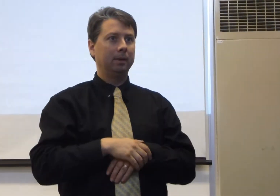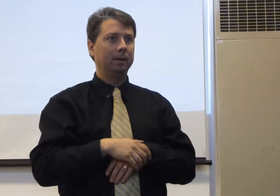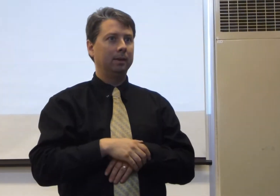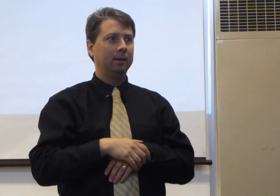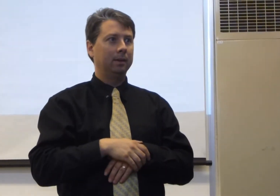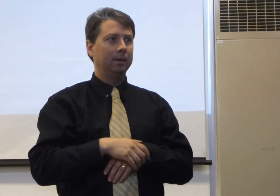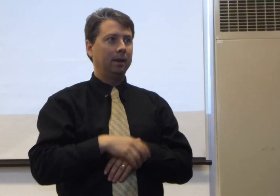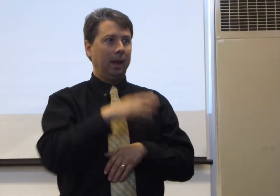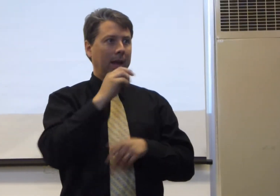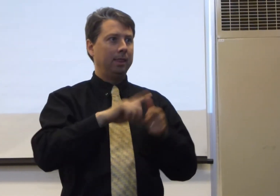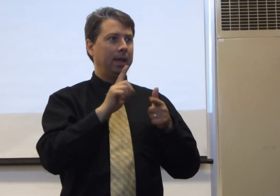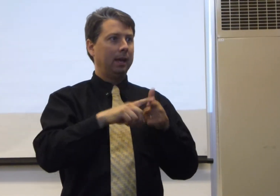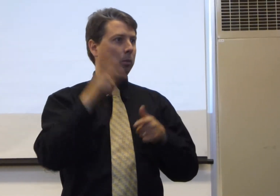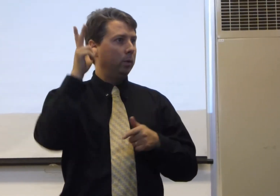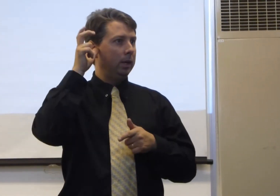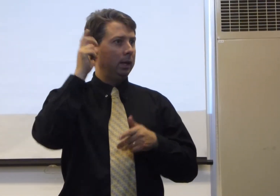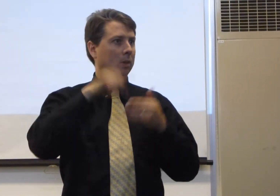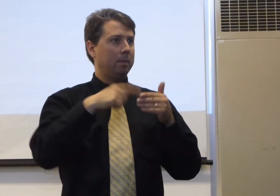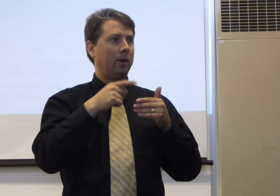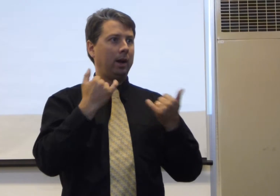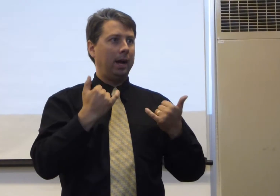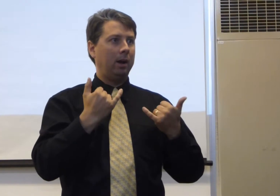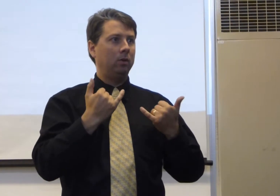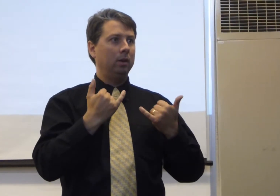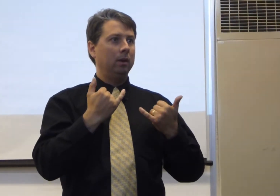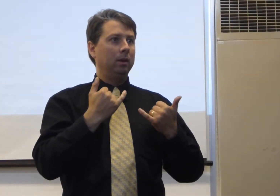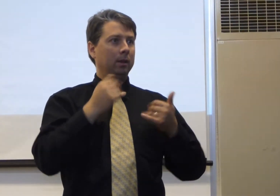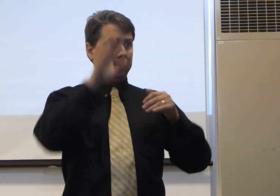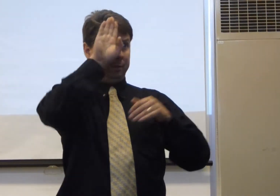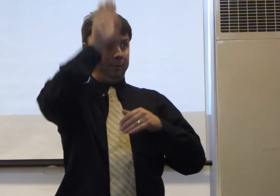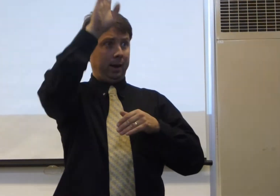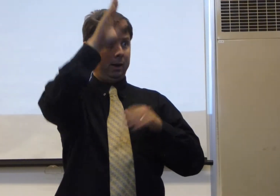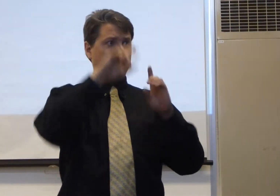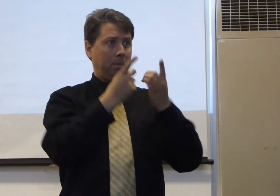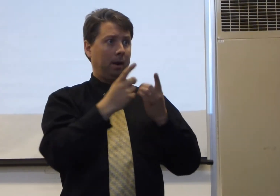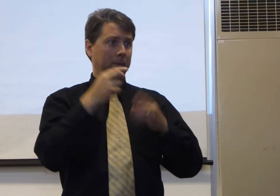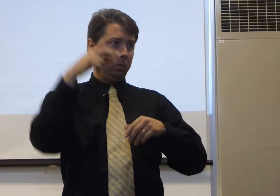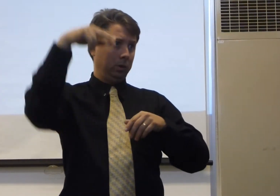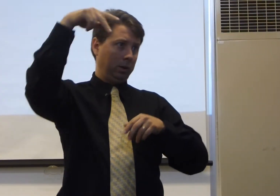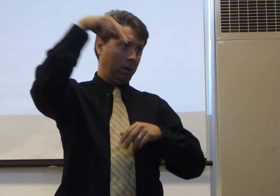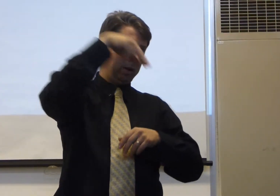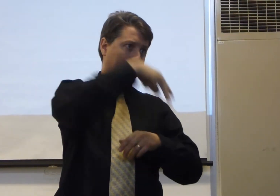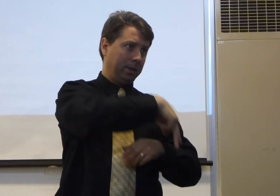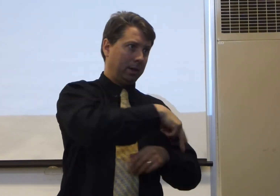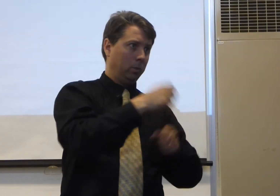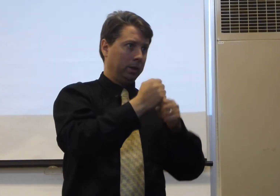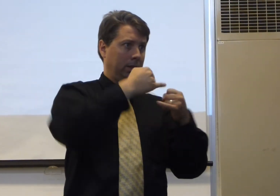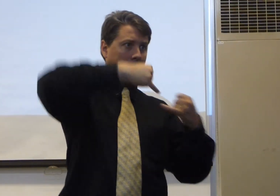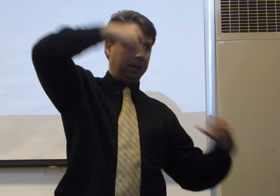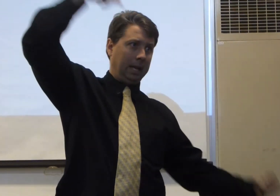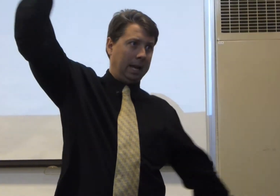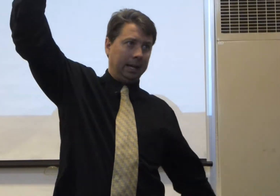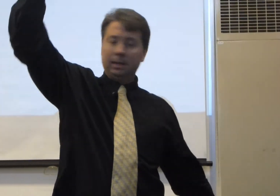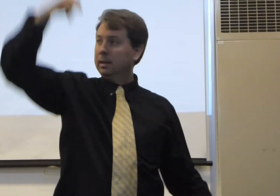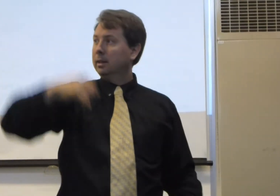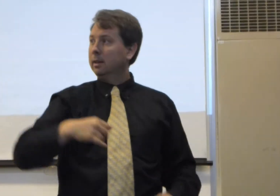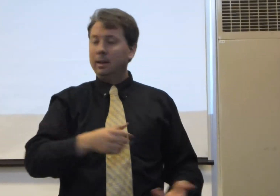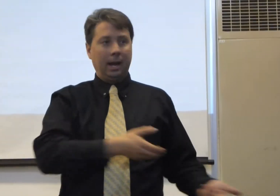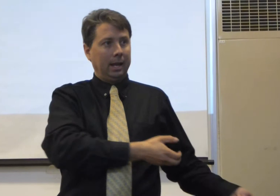and then we would hear about how the fire department would go down there with a line, and